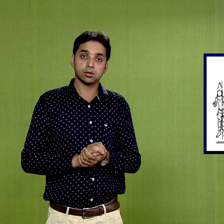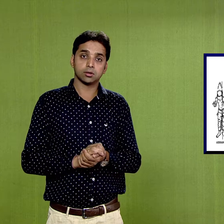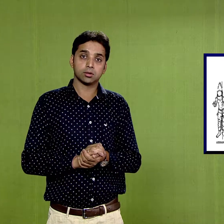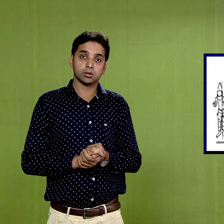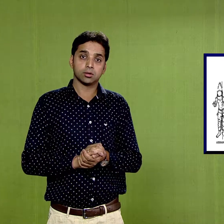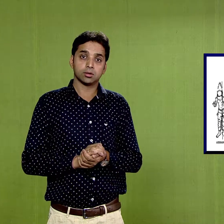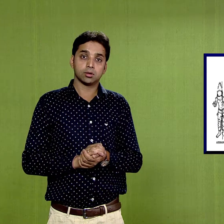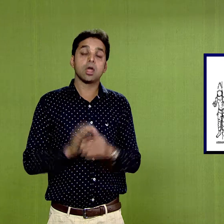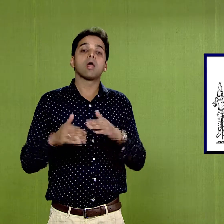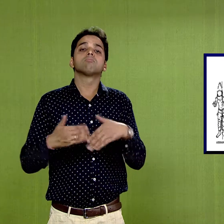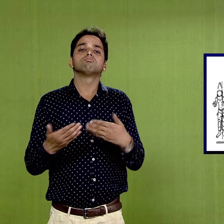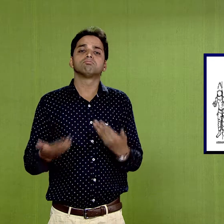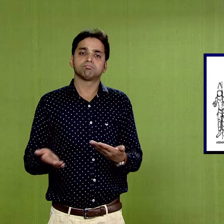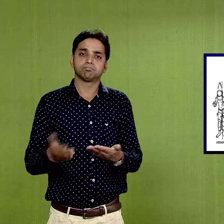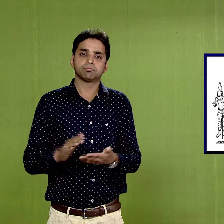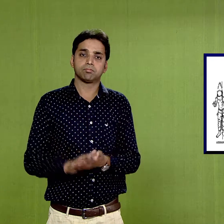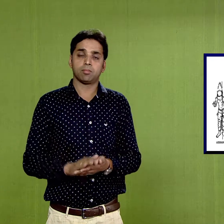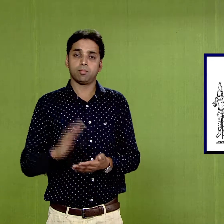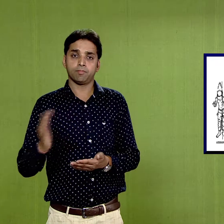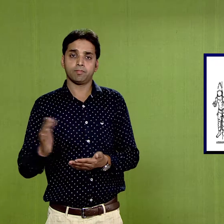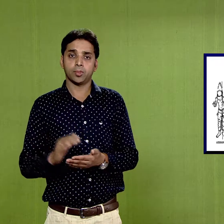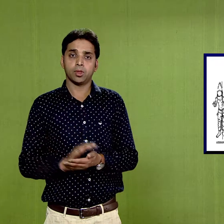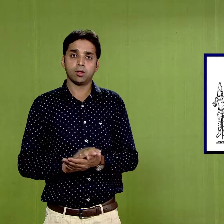and portrayal of colour.